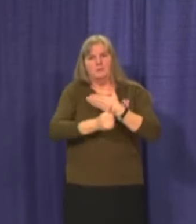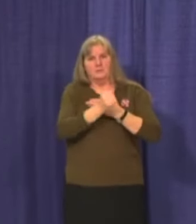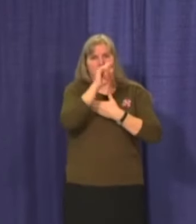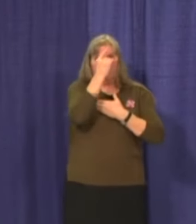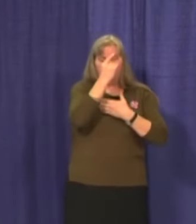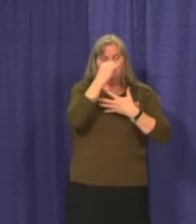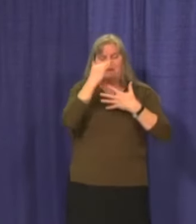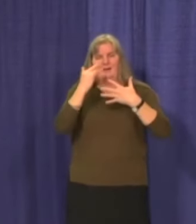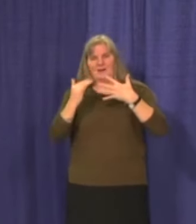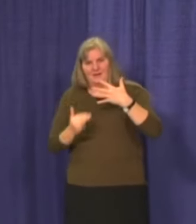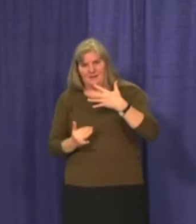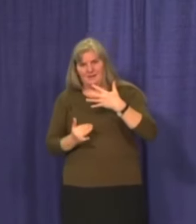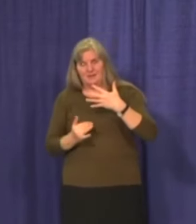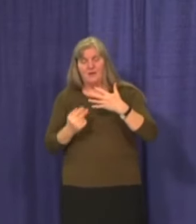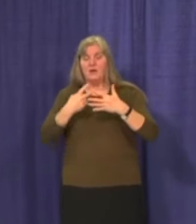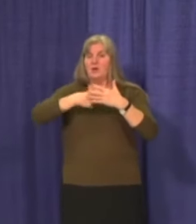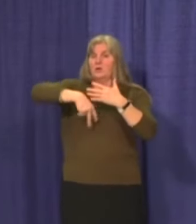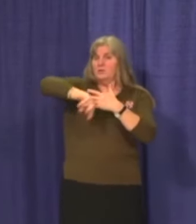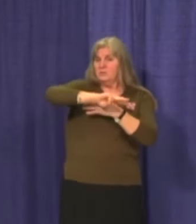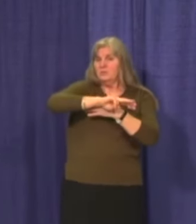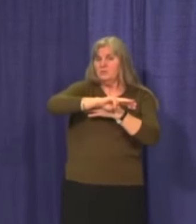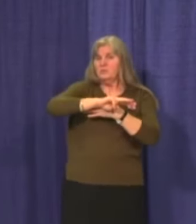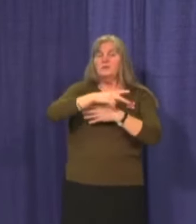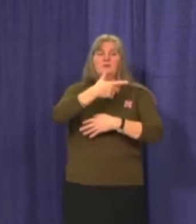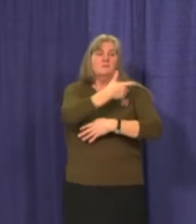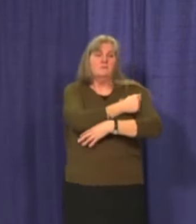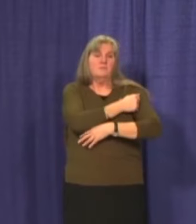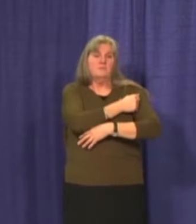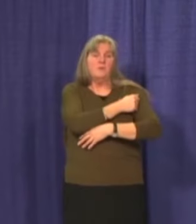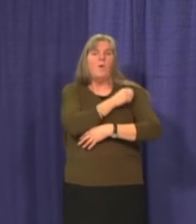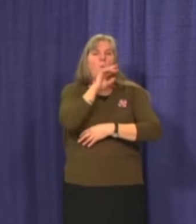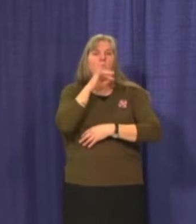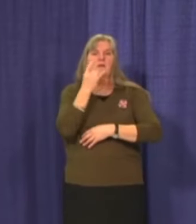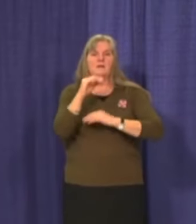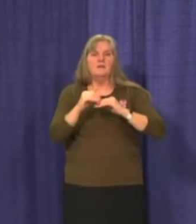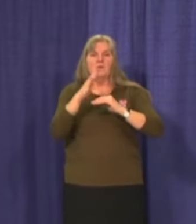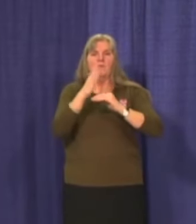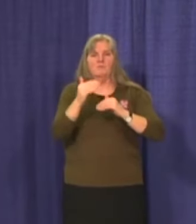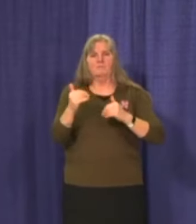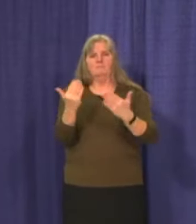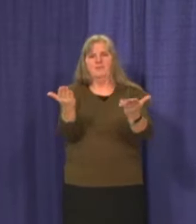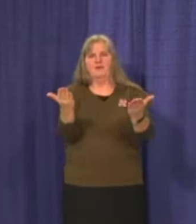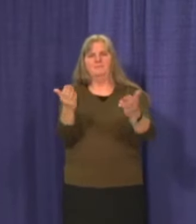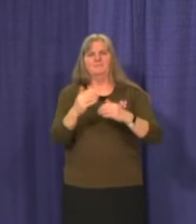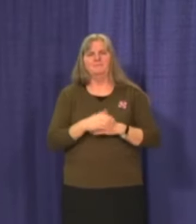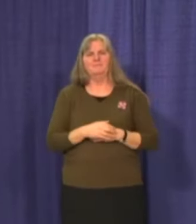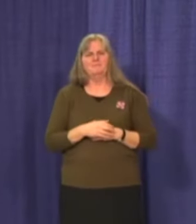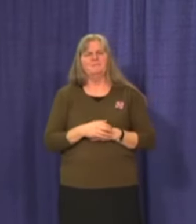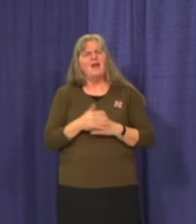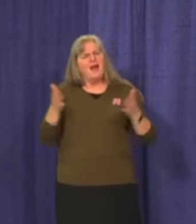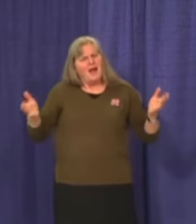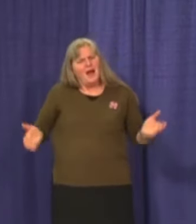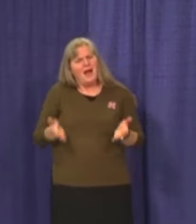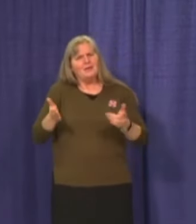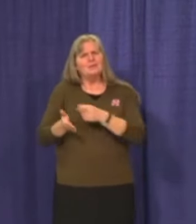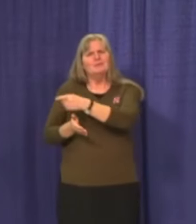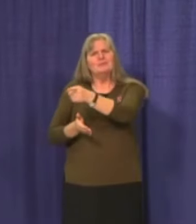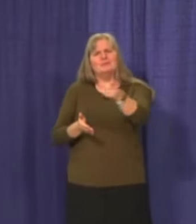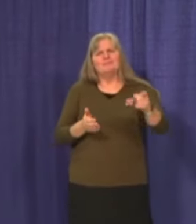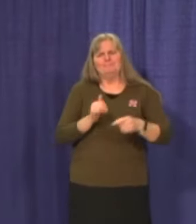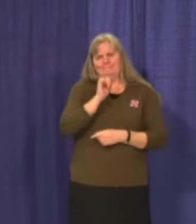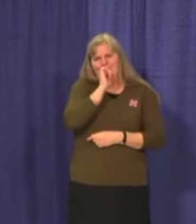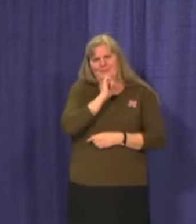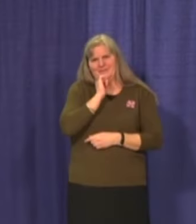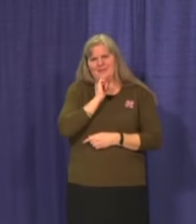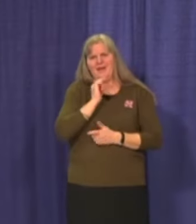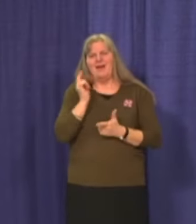will be open to all those age 18 and over in Whitehorse. I encourage everyone to remain patient and wait your turn.